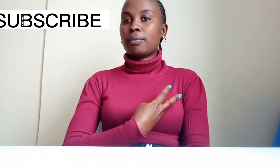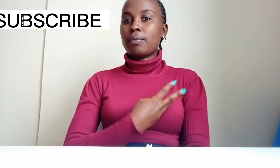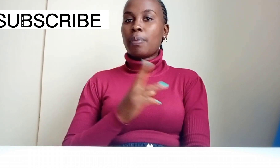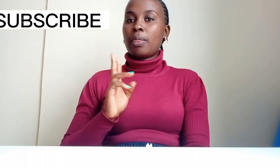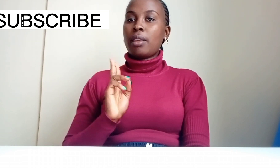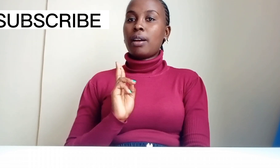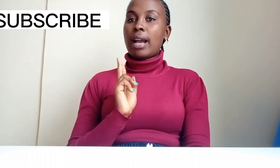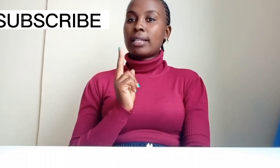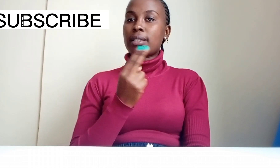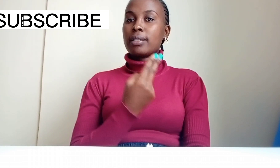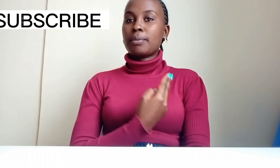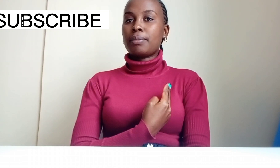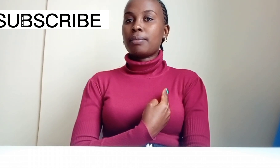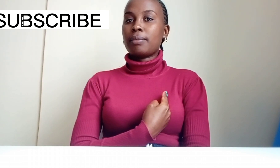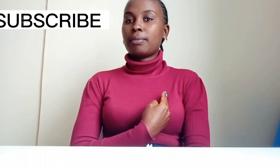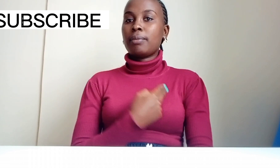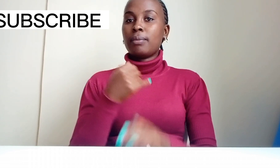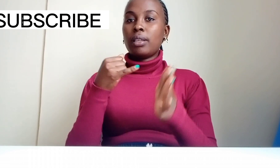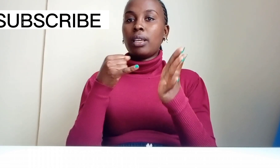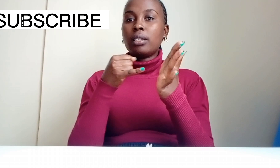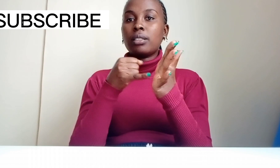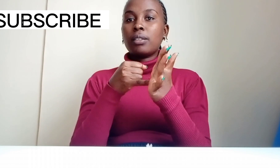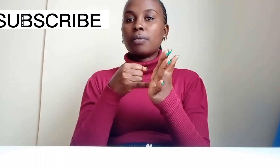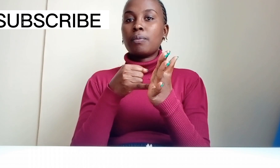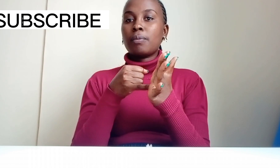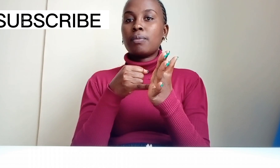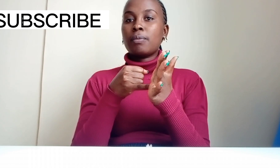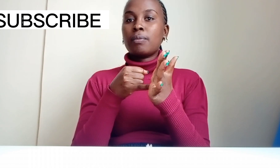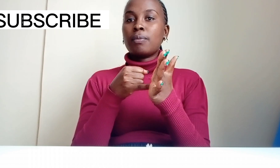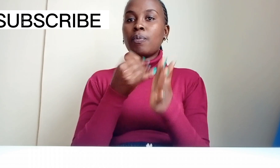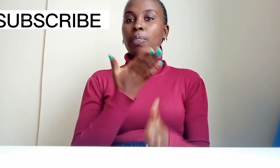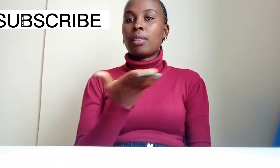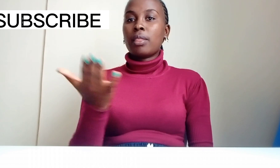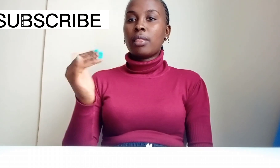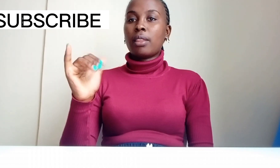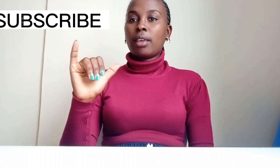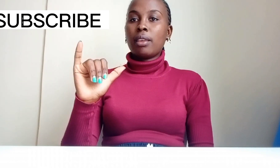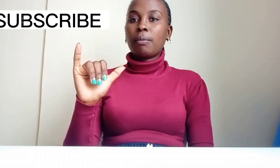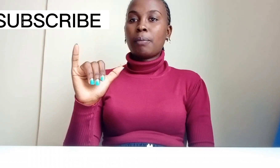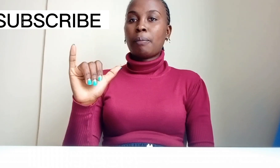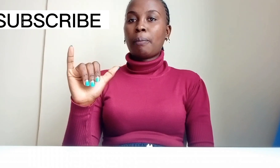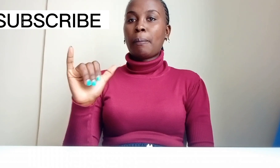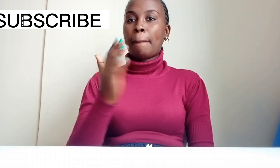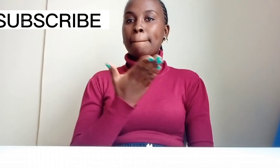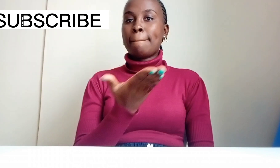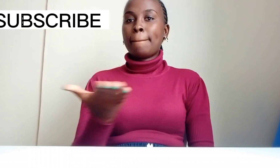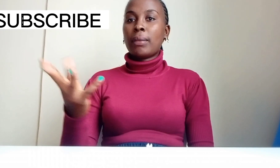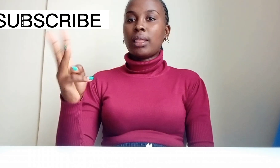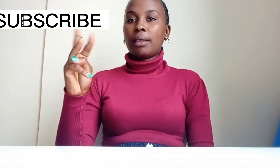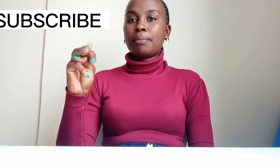us it it it they they them them